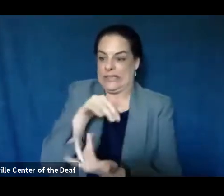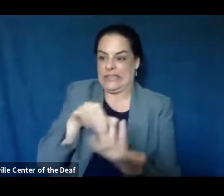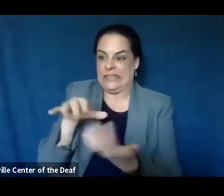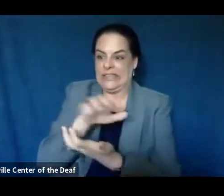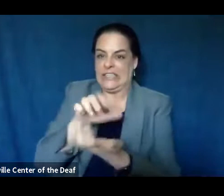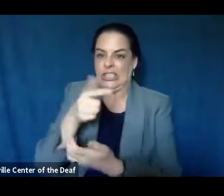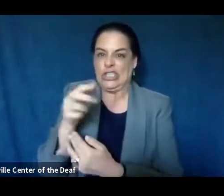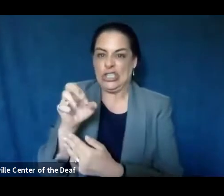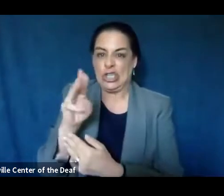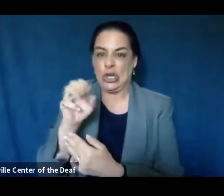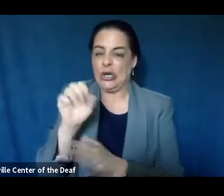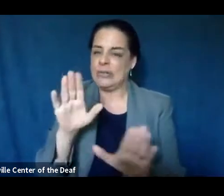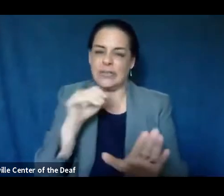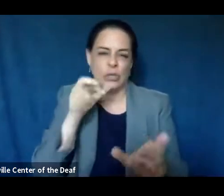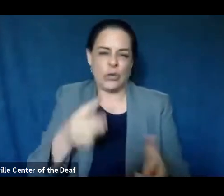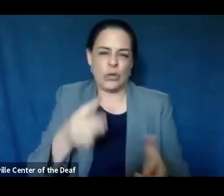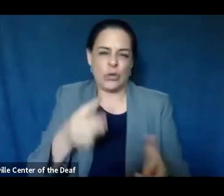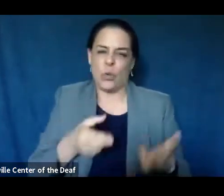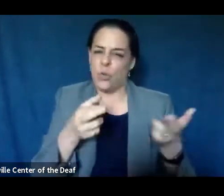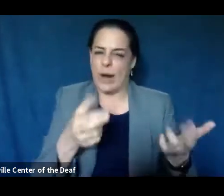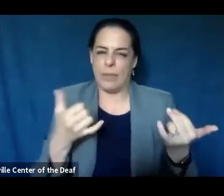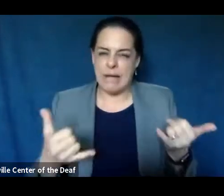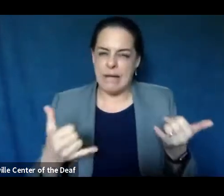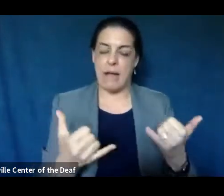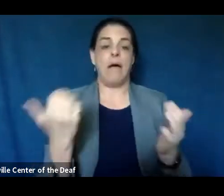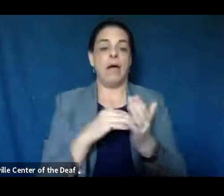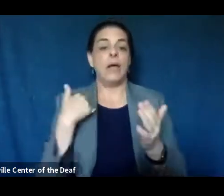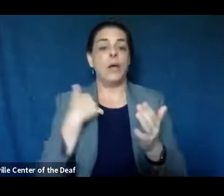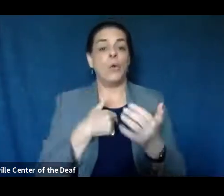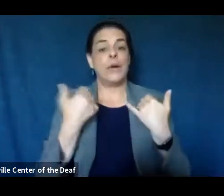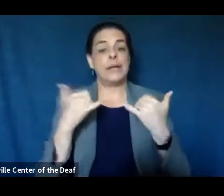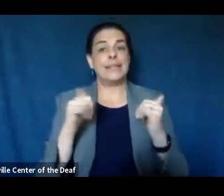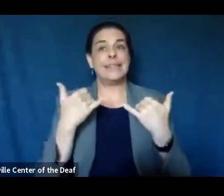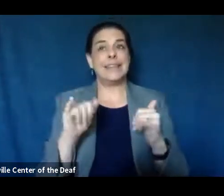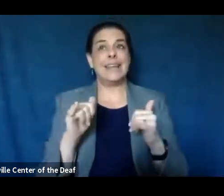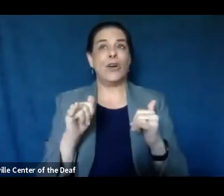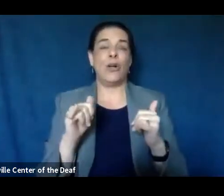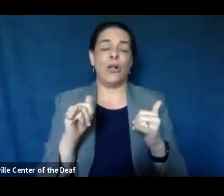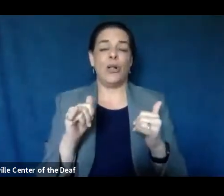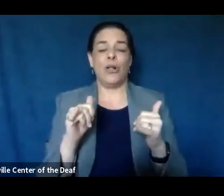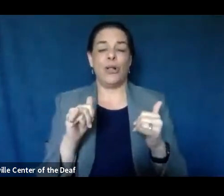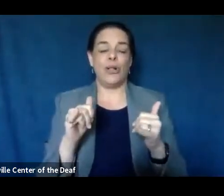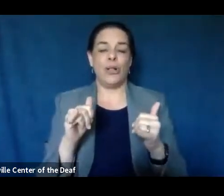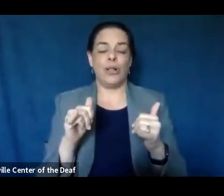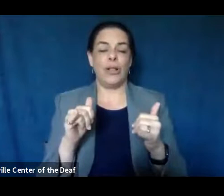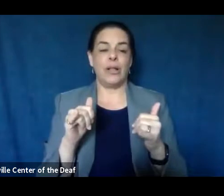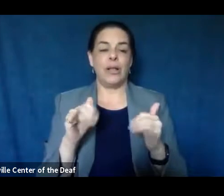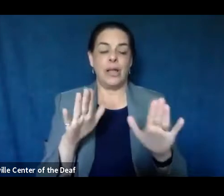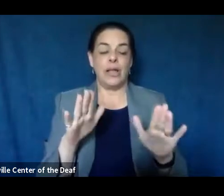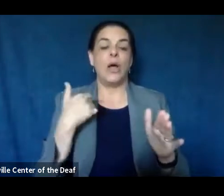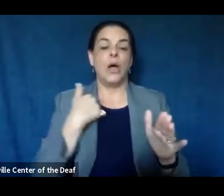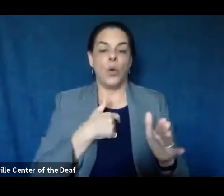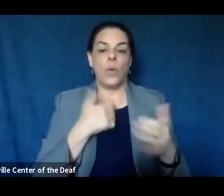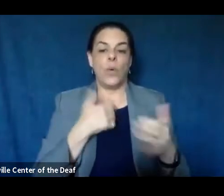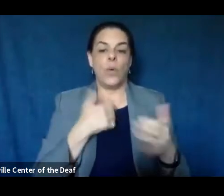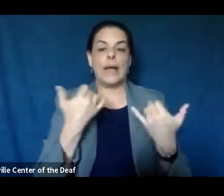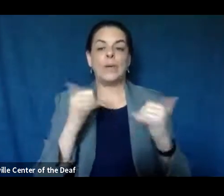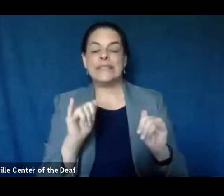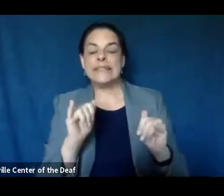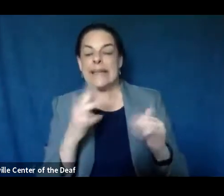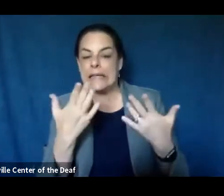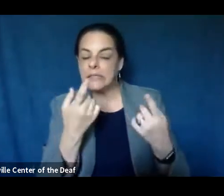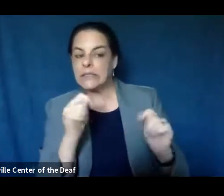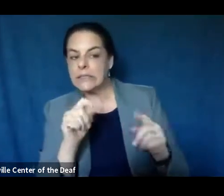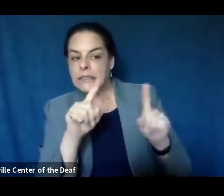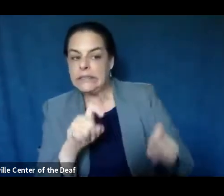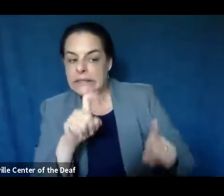we really don't recommend it at this time. Again, we're still in the, we're tipping our, I can't talk, dipping our toe in the water here